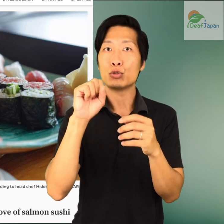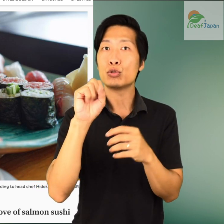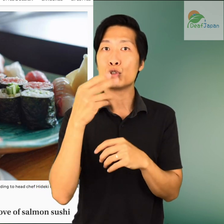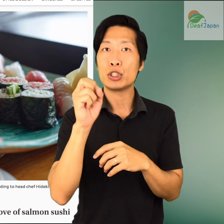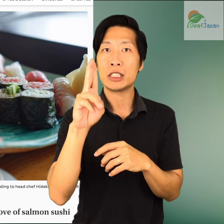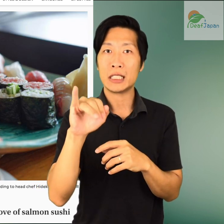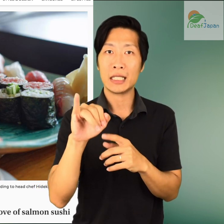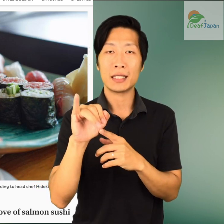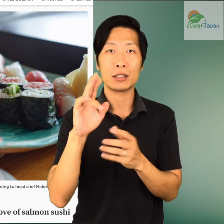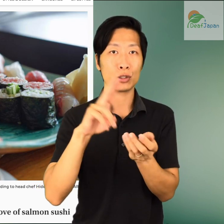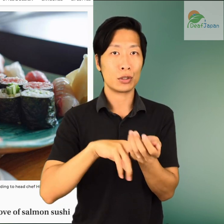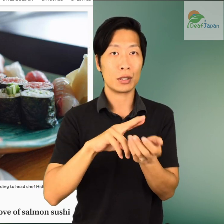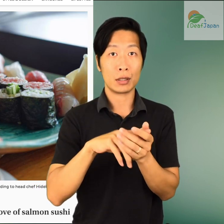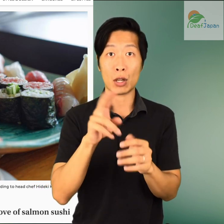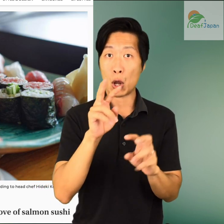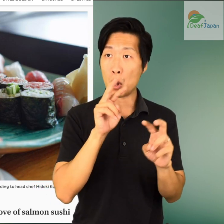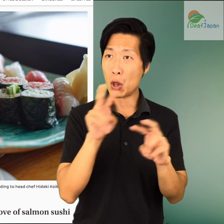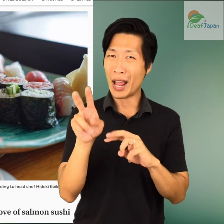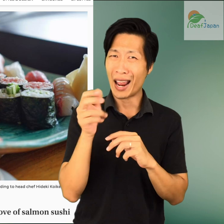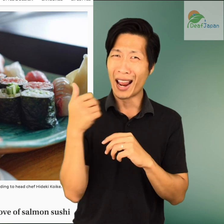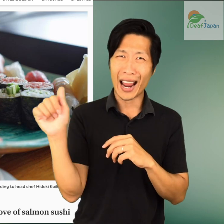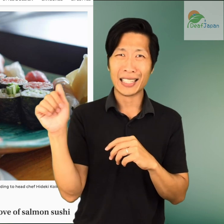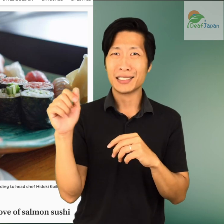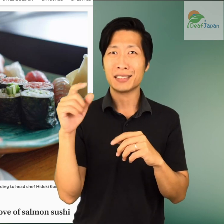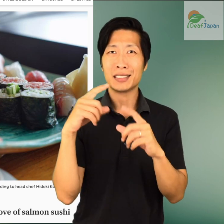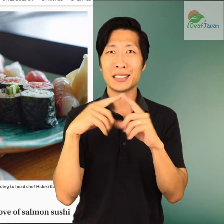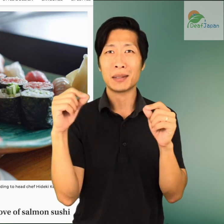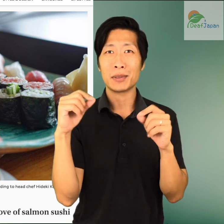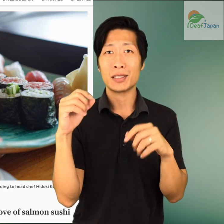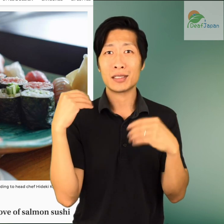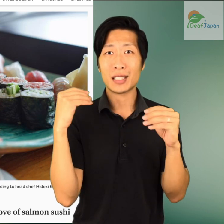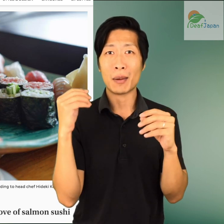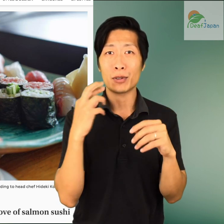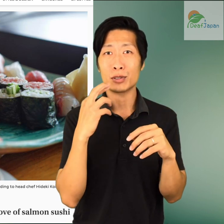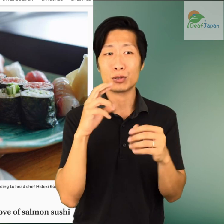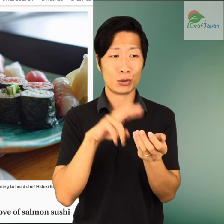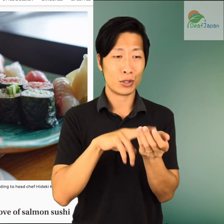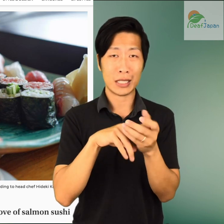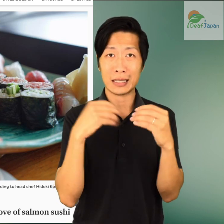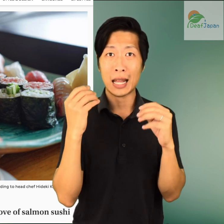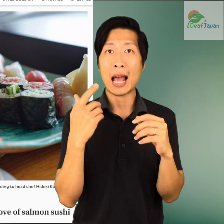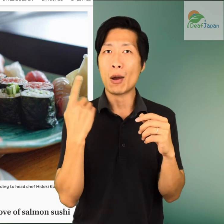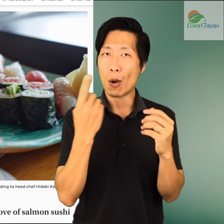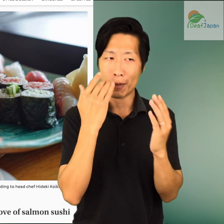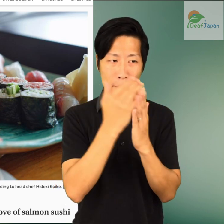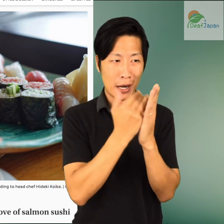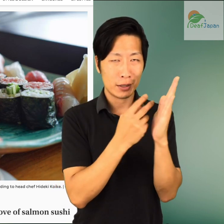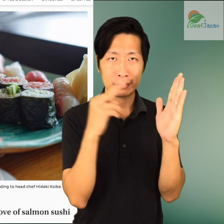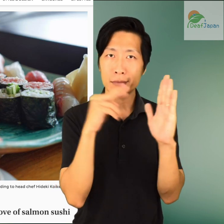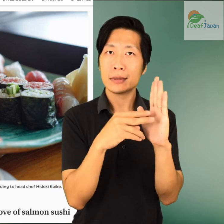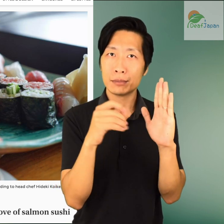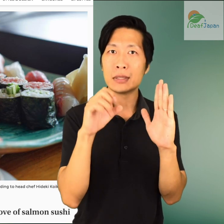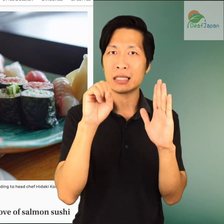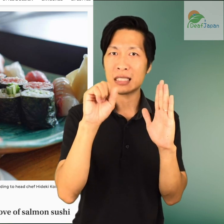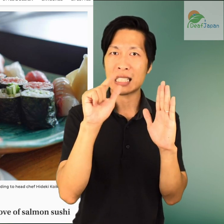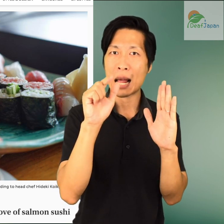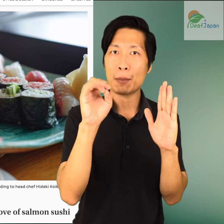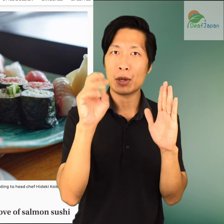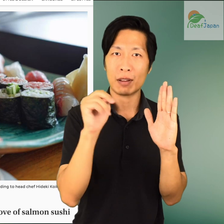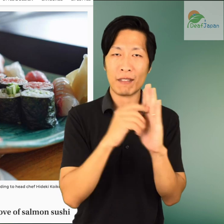sushi shop in Japan and you will almost certainly see salmon. Fatty, tender and bright